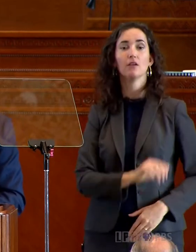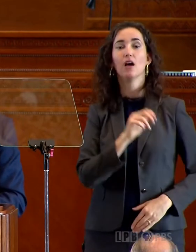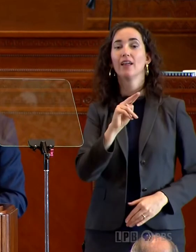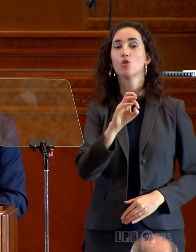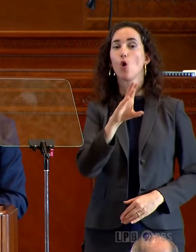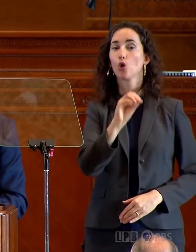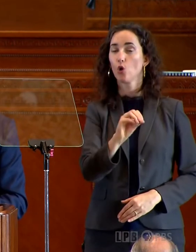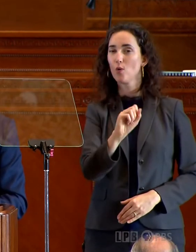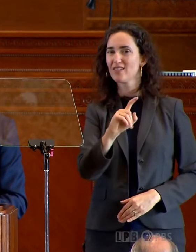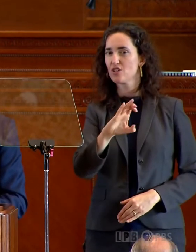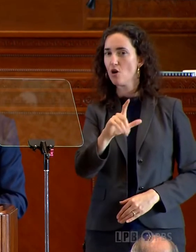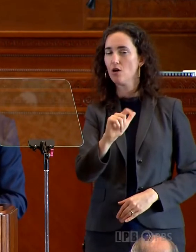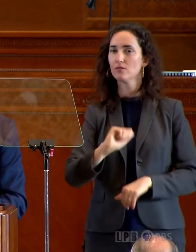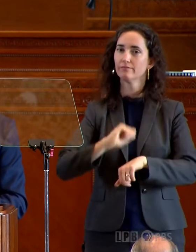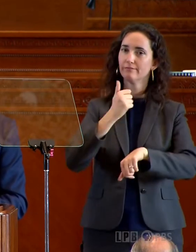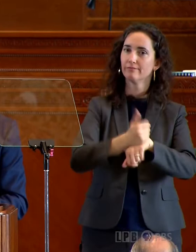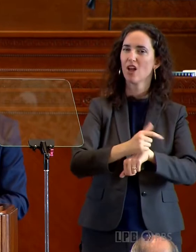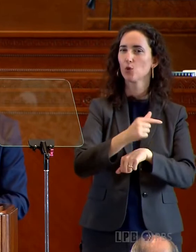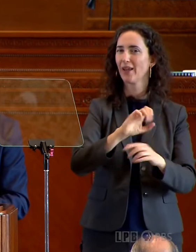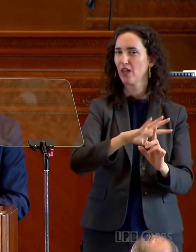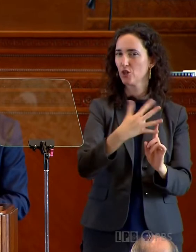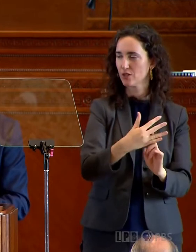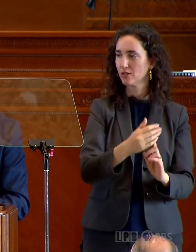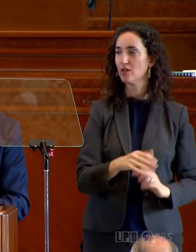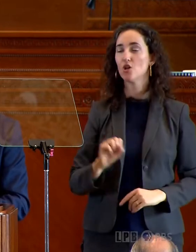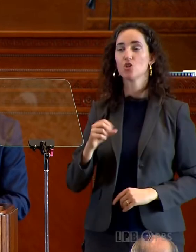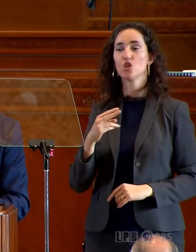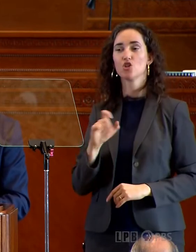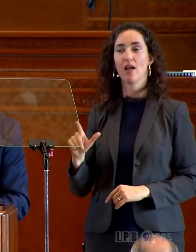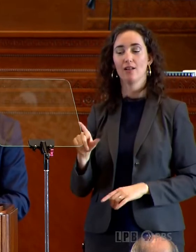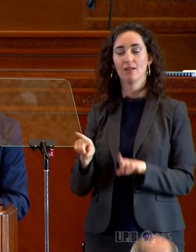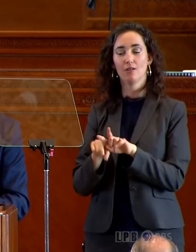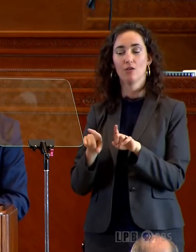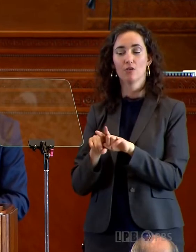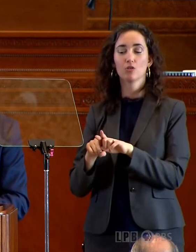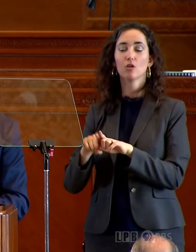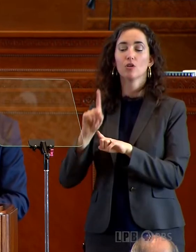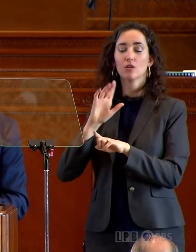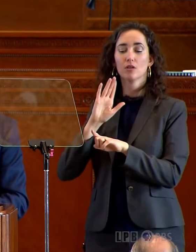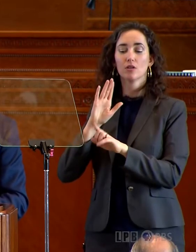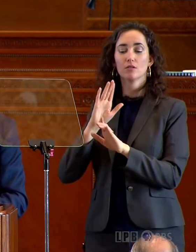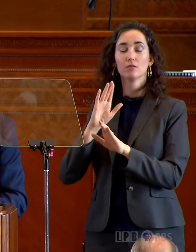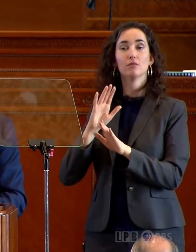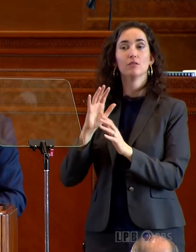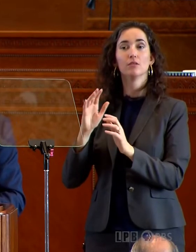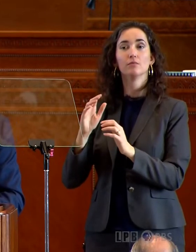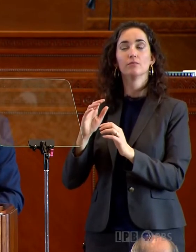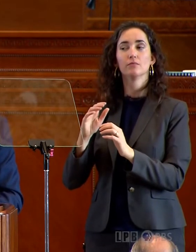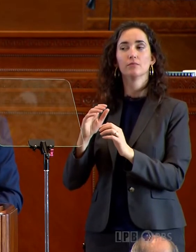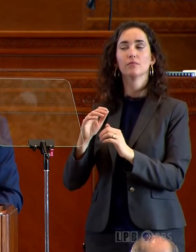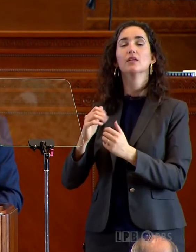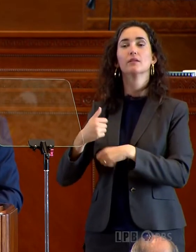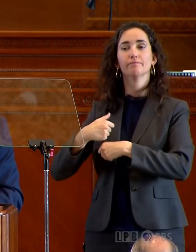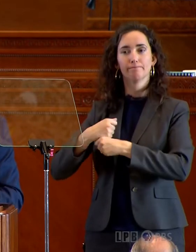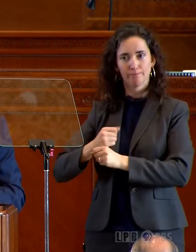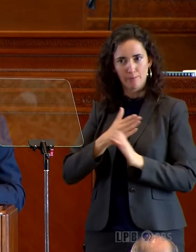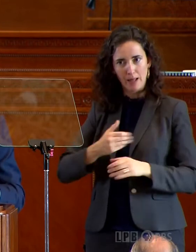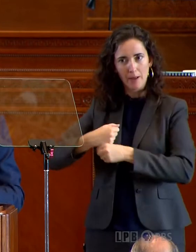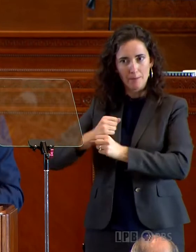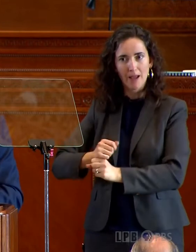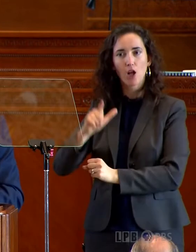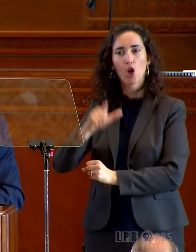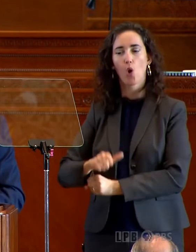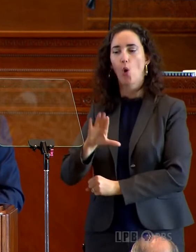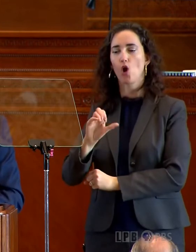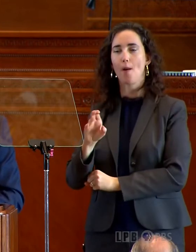in Norco and St. Charles Parish. And the Shell Convent refinery, too, may get a second life making low-carbon fuels. And in